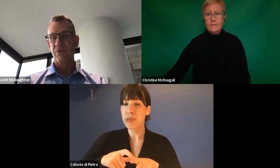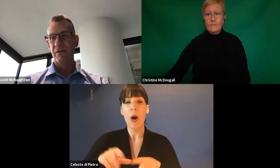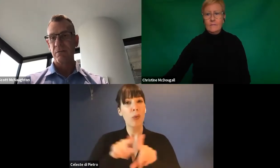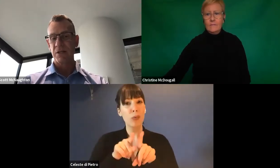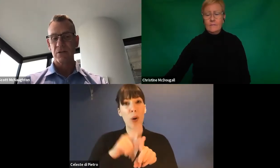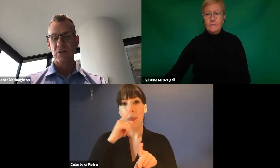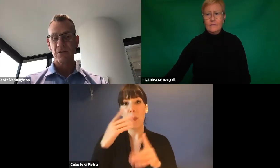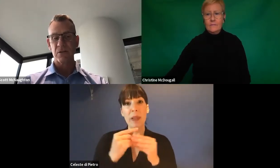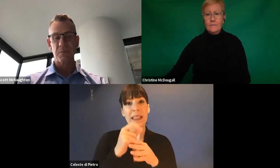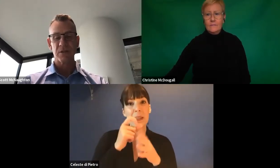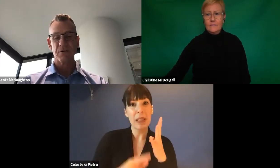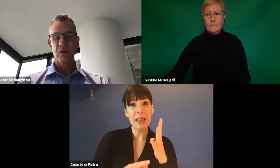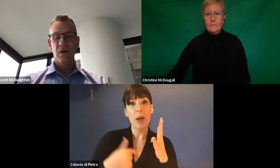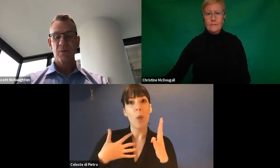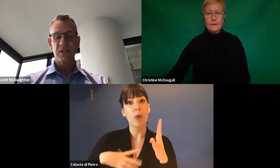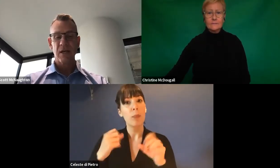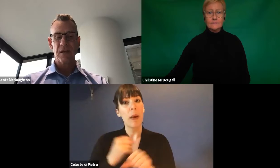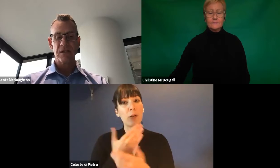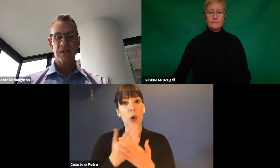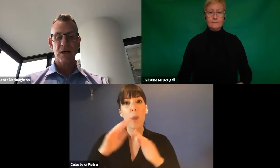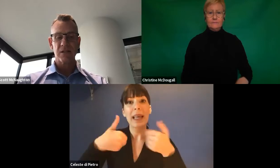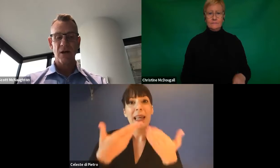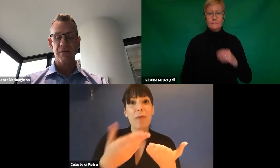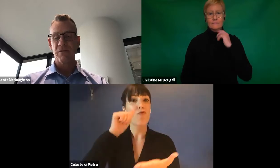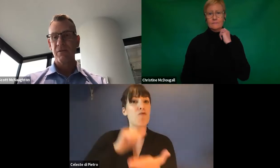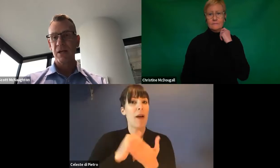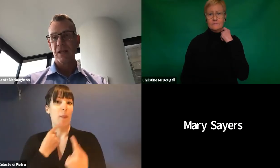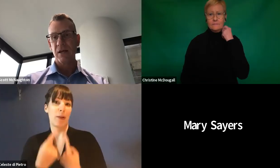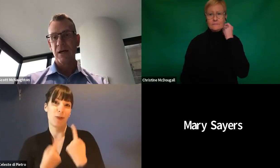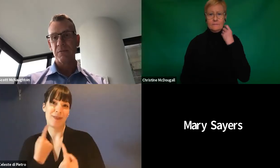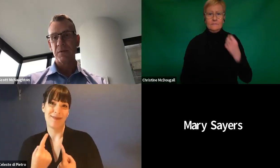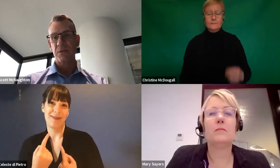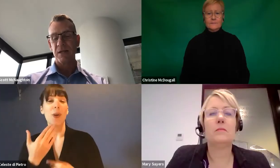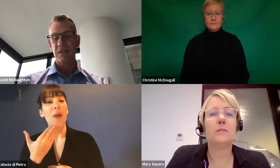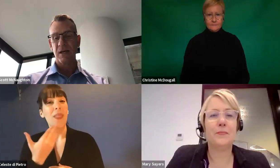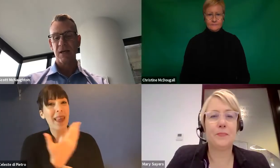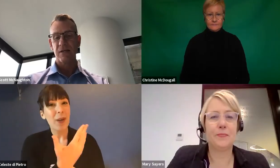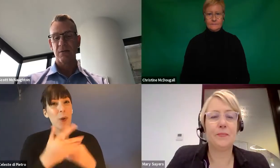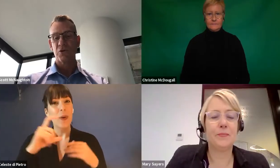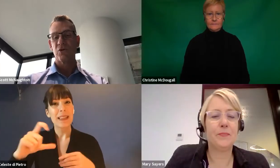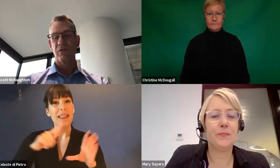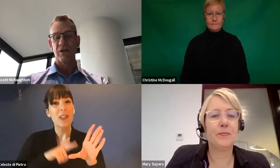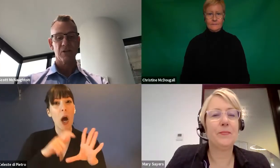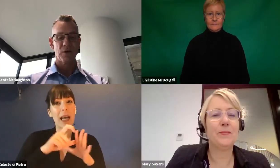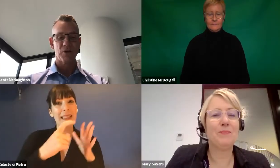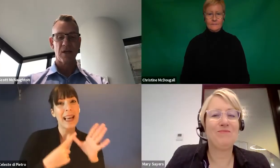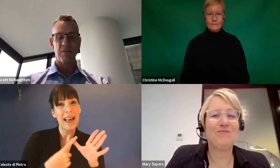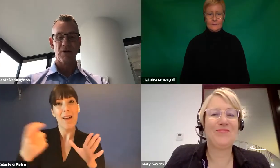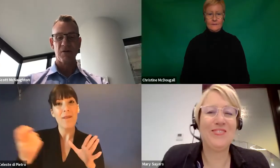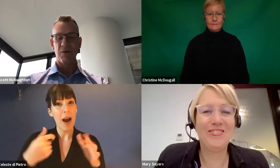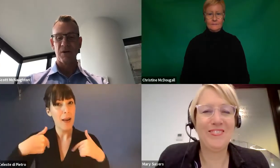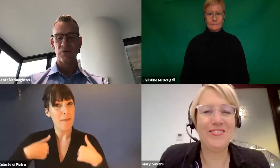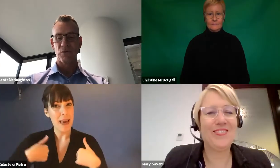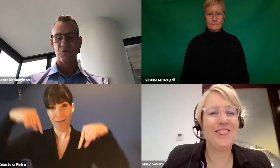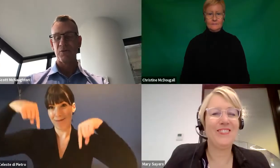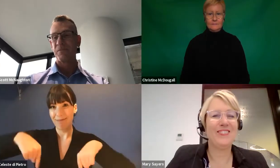they're getting the right information and support. So once again, thanks, Saida, for inviting the NDIS to participate today. And I'm sure you've got lots of questions there,